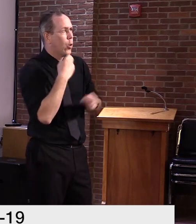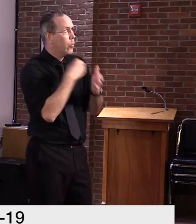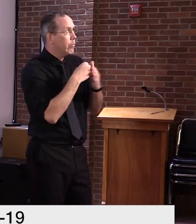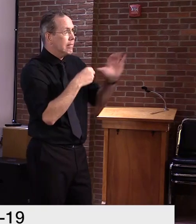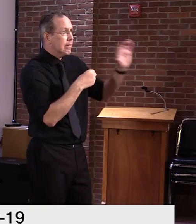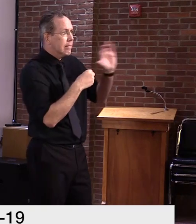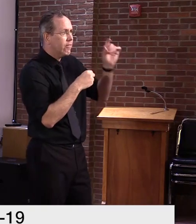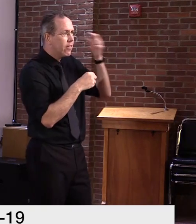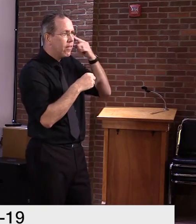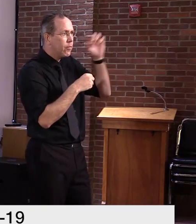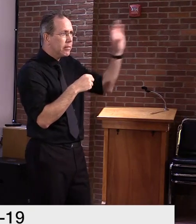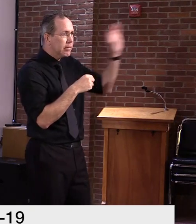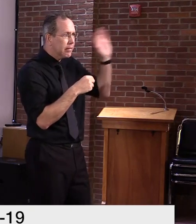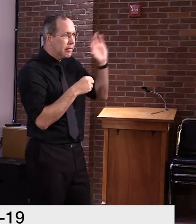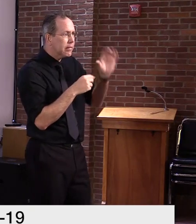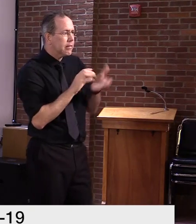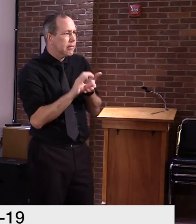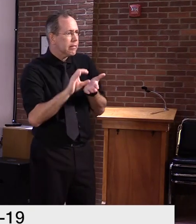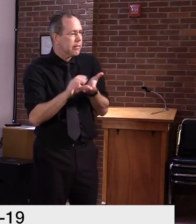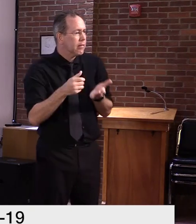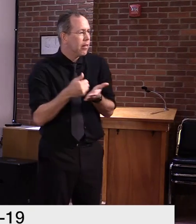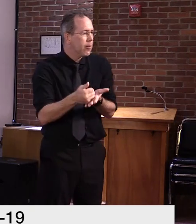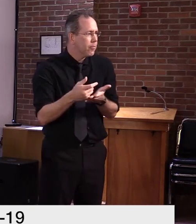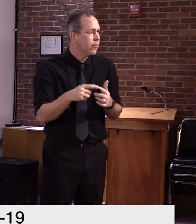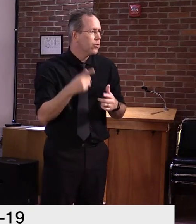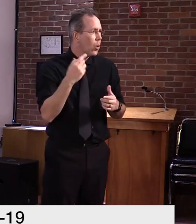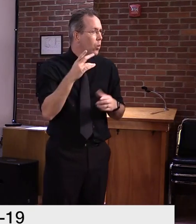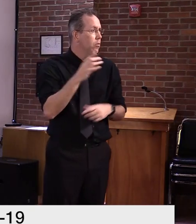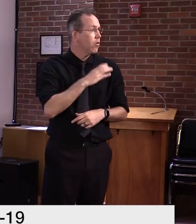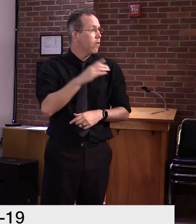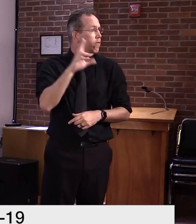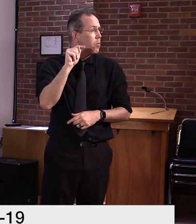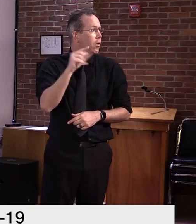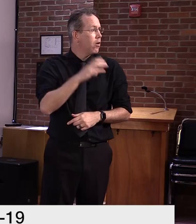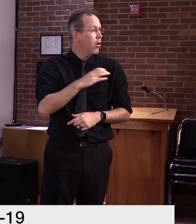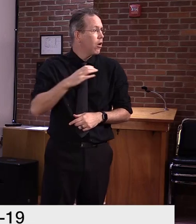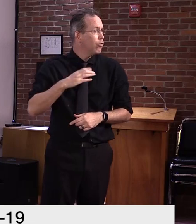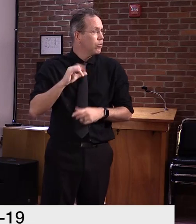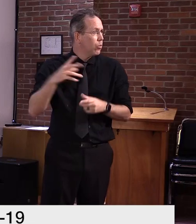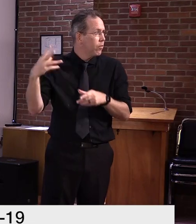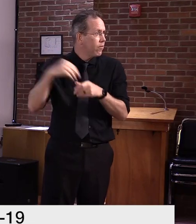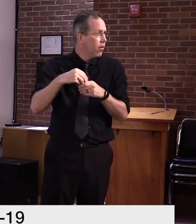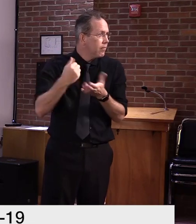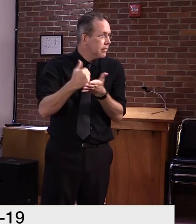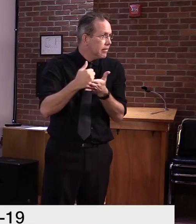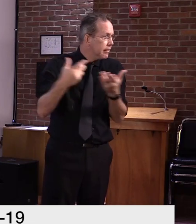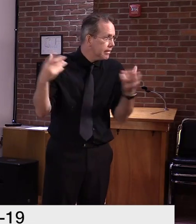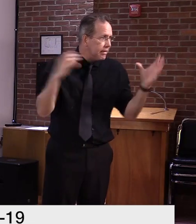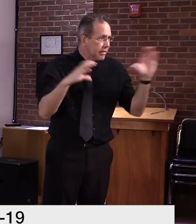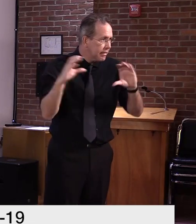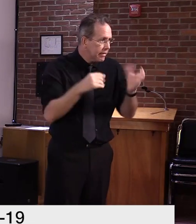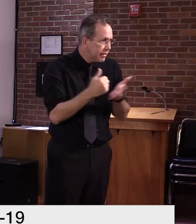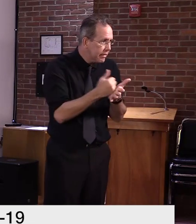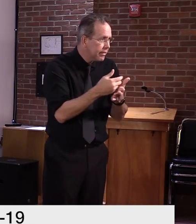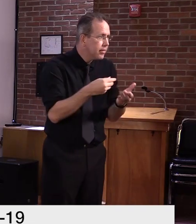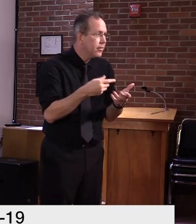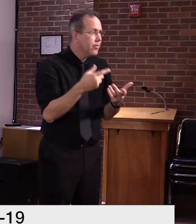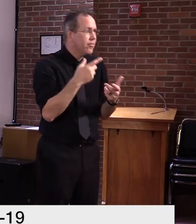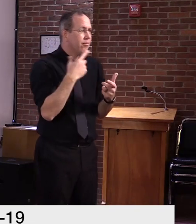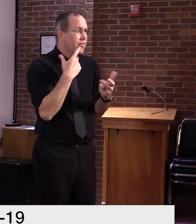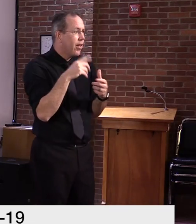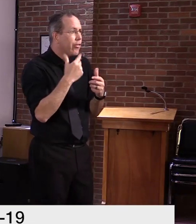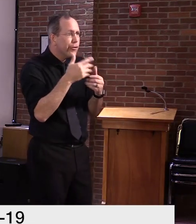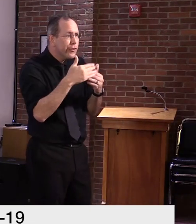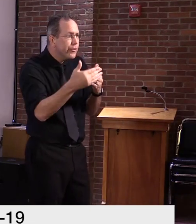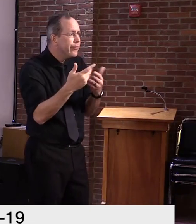future investments in this area. I think it affects education as well as telemedicine, um, and broader, uh, broader systems, uh, as we try to reach